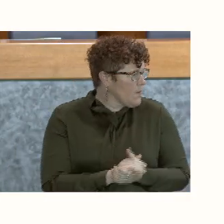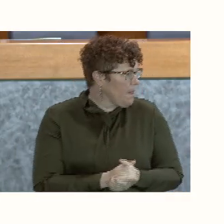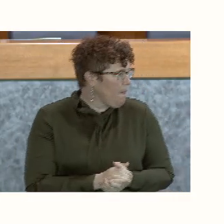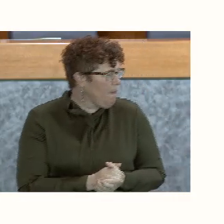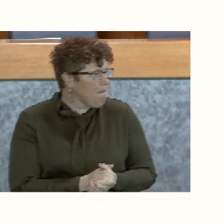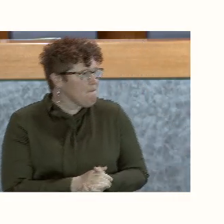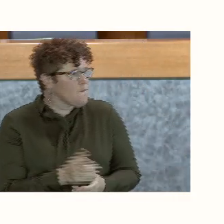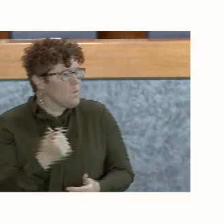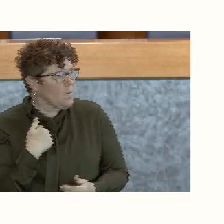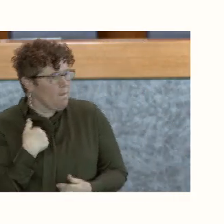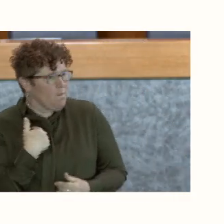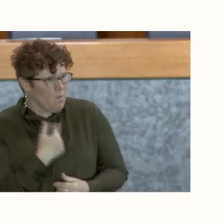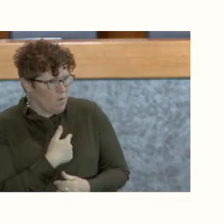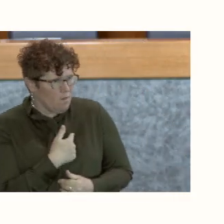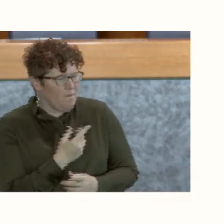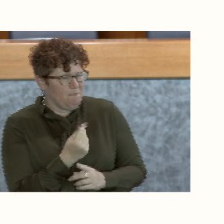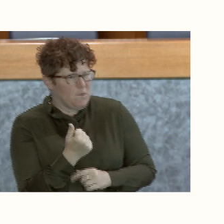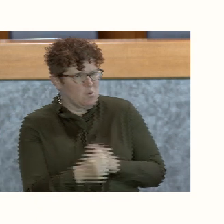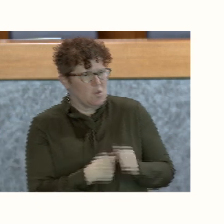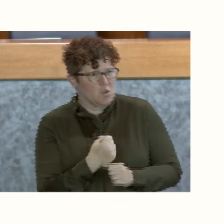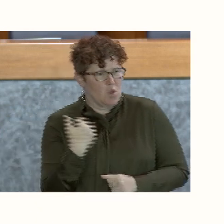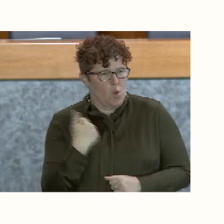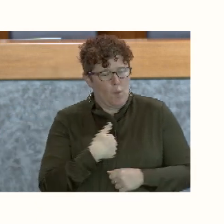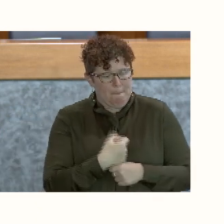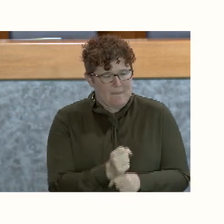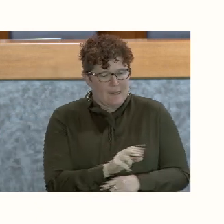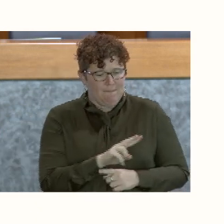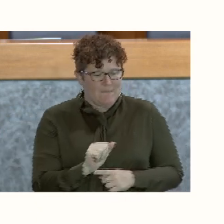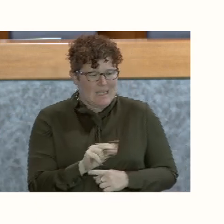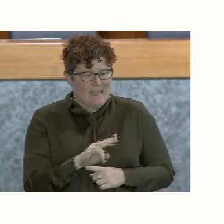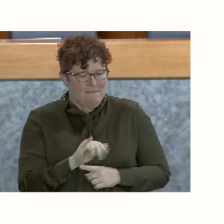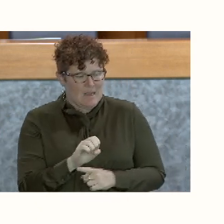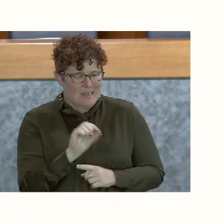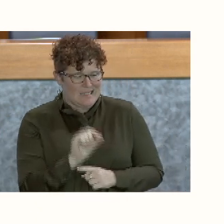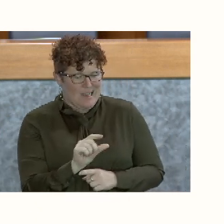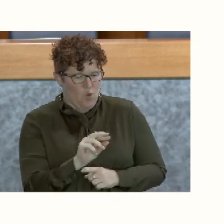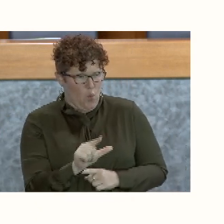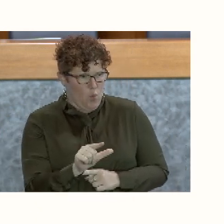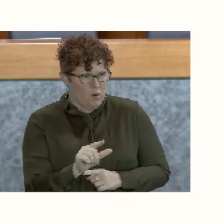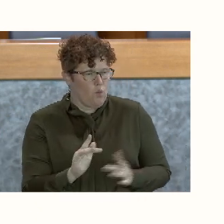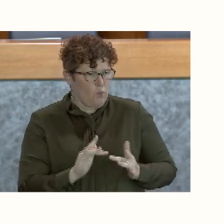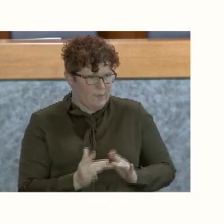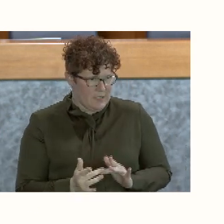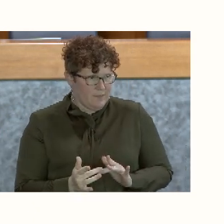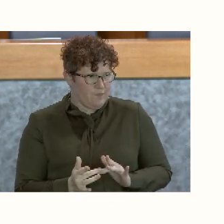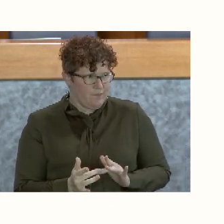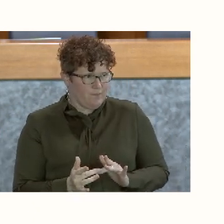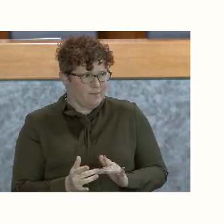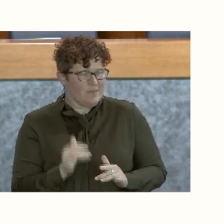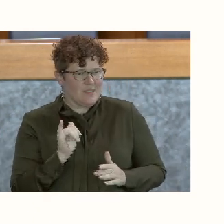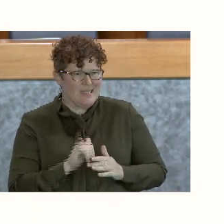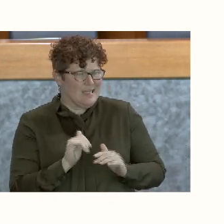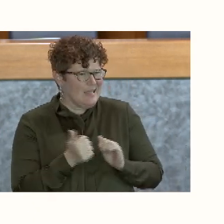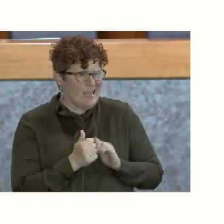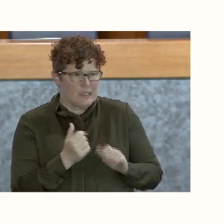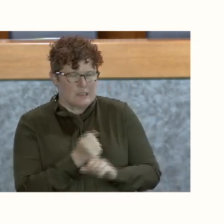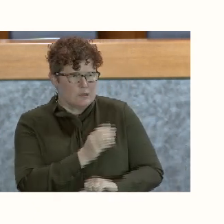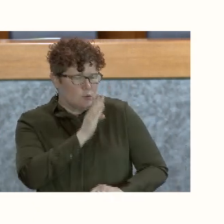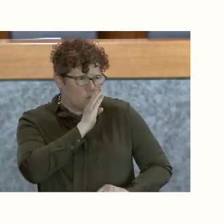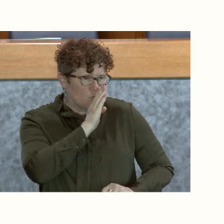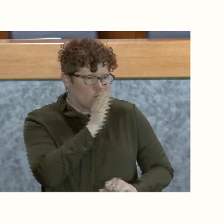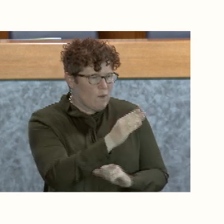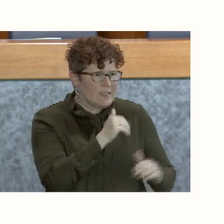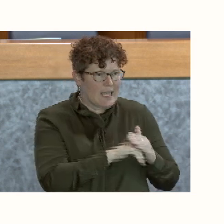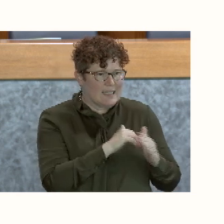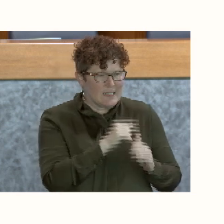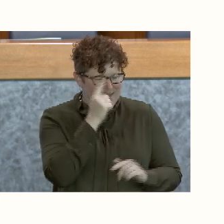We created some years ago the vavine.org website and that is a way to get direct access for Virginia-specific